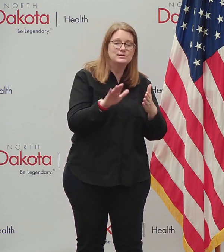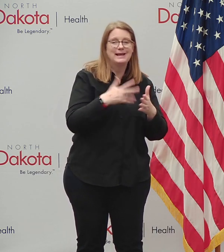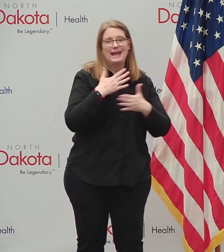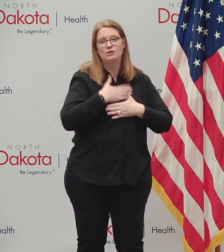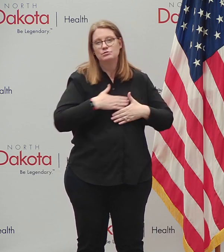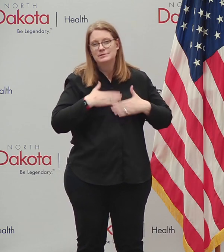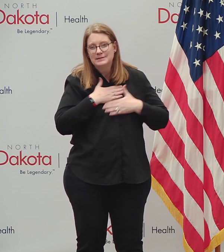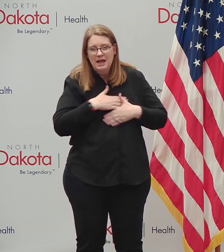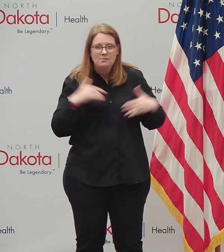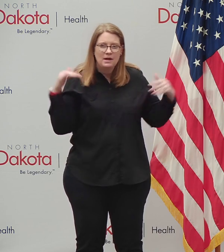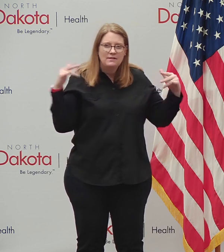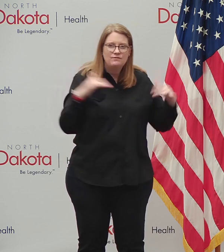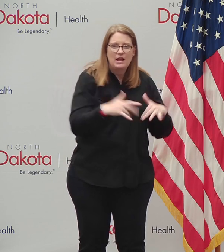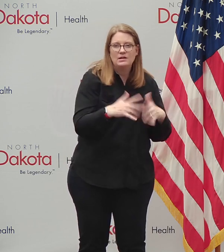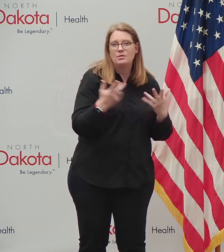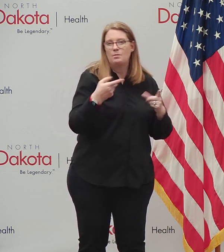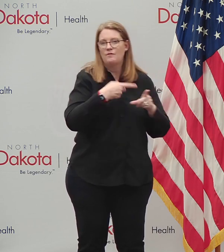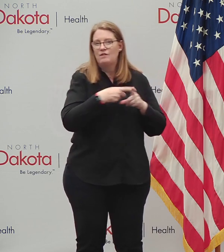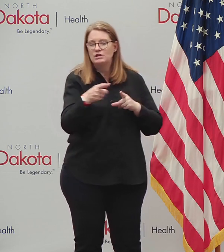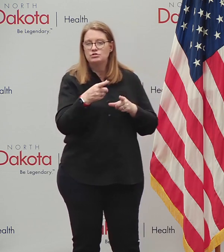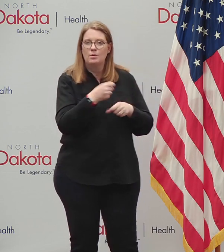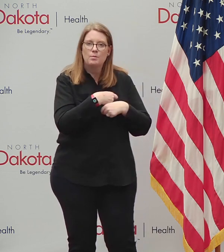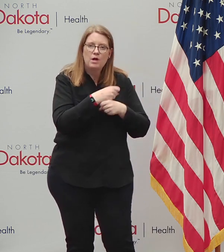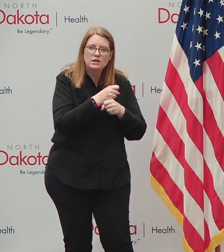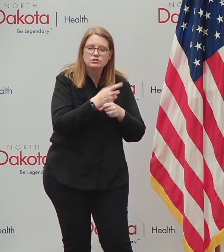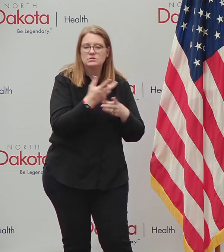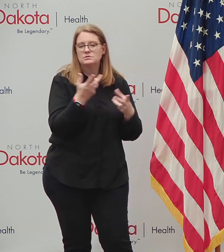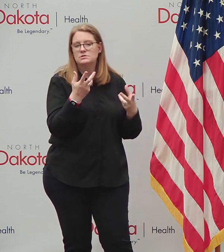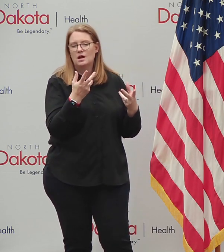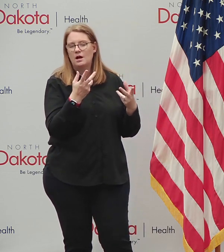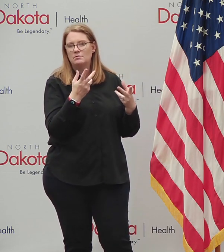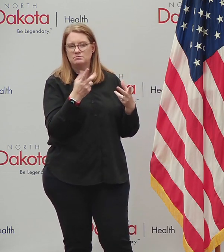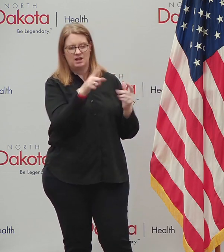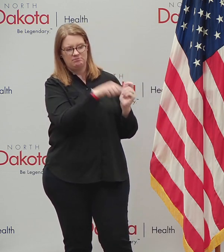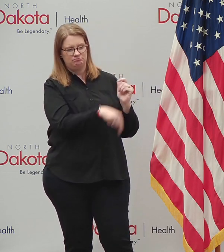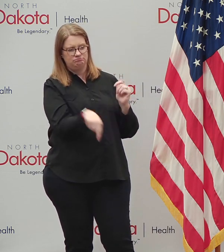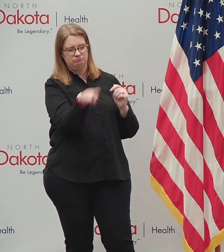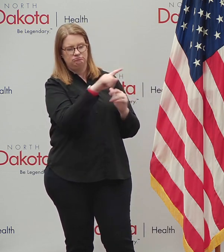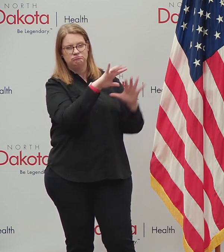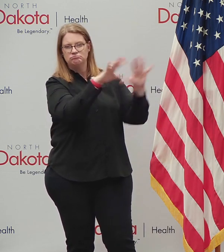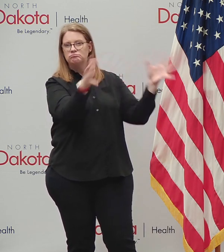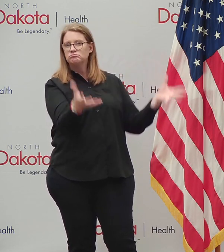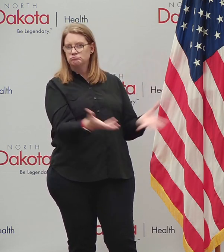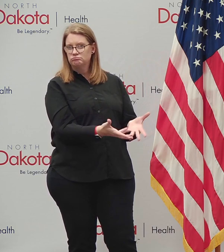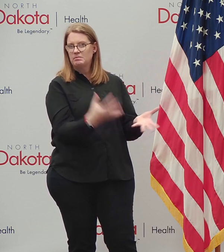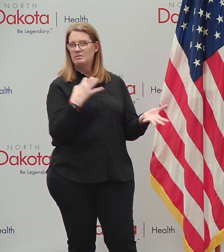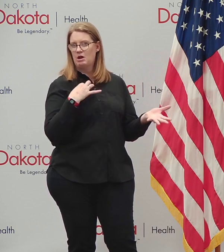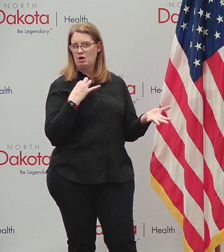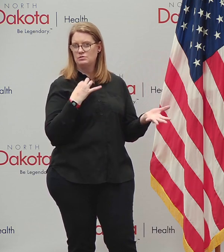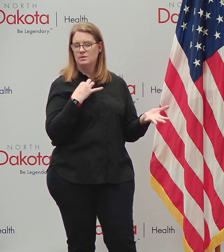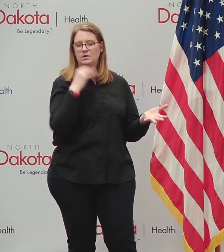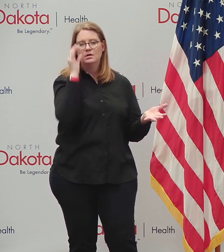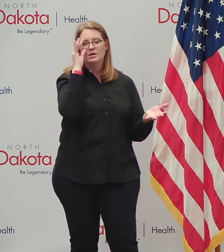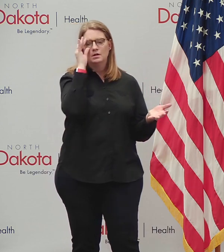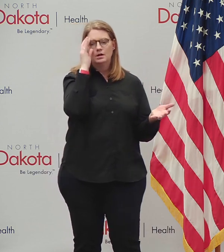venues, professional production companies that support major vendors. All of those folks are eligible. Hospitality ERG